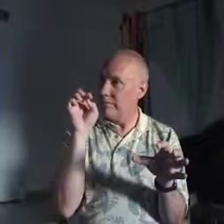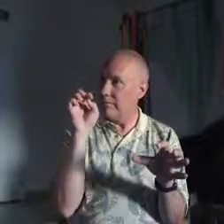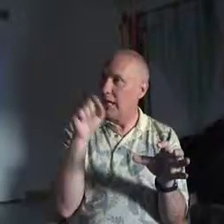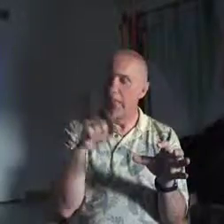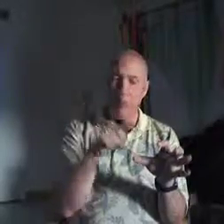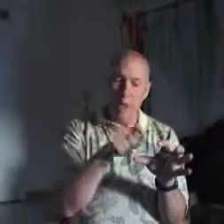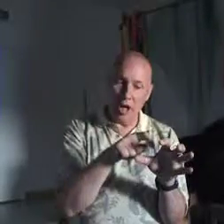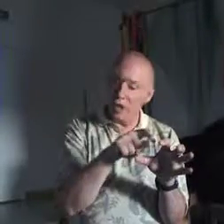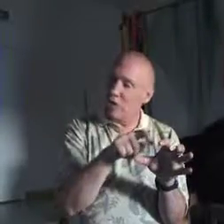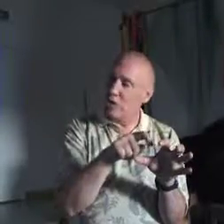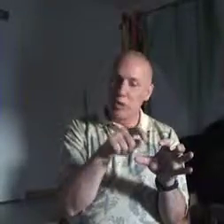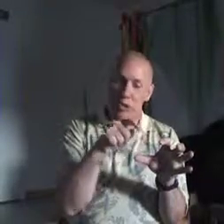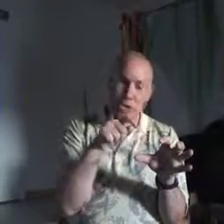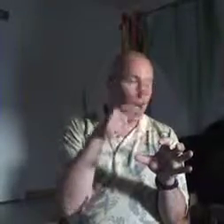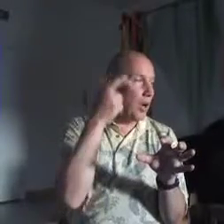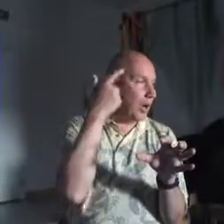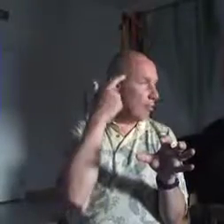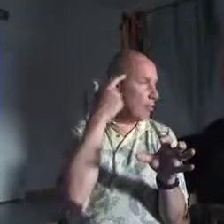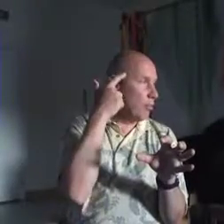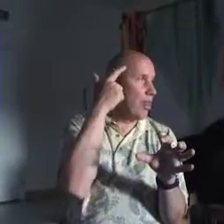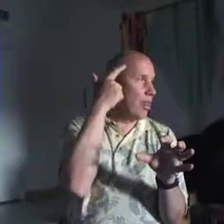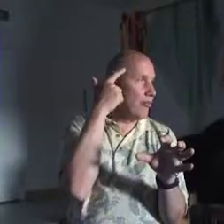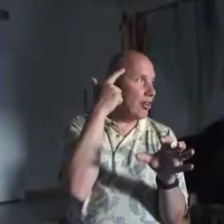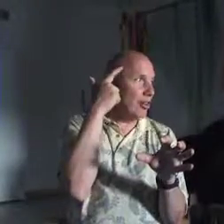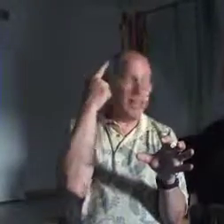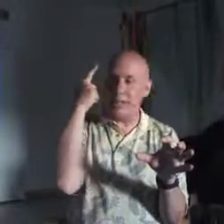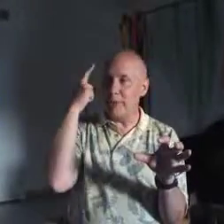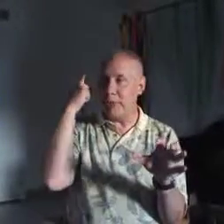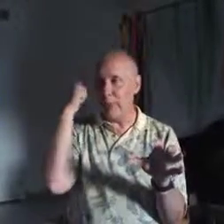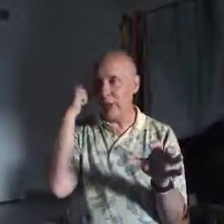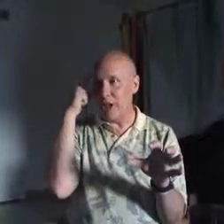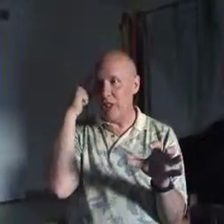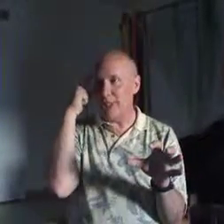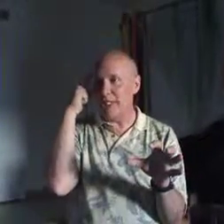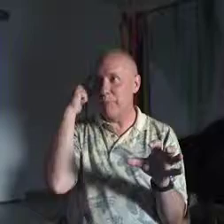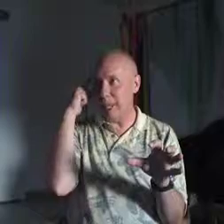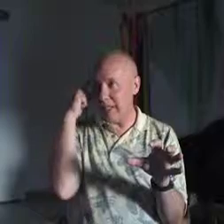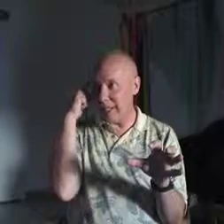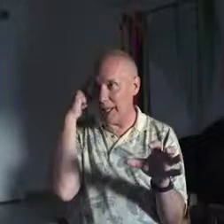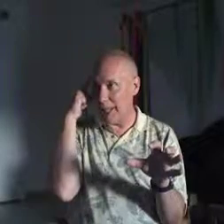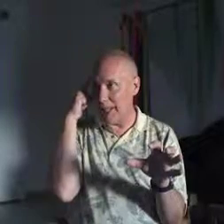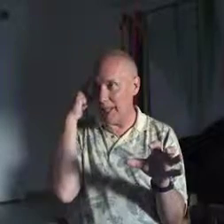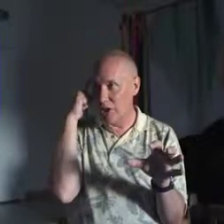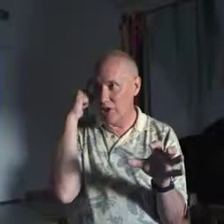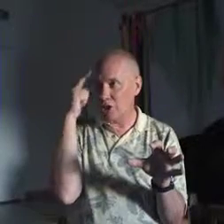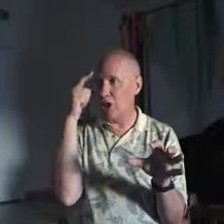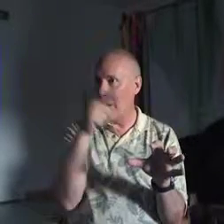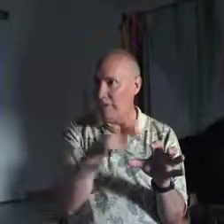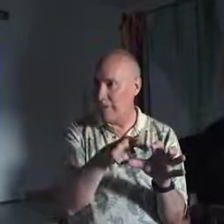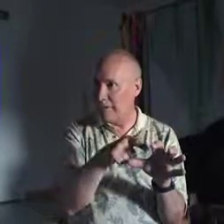The particles would show up wherever the experimenter expected them to show up.